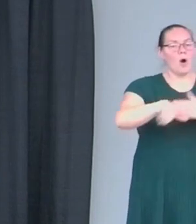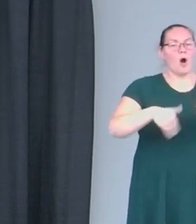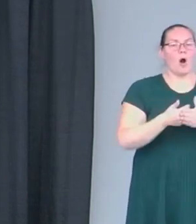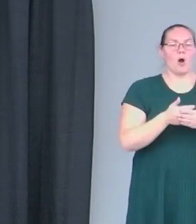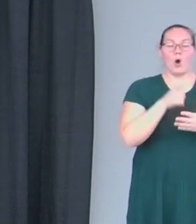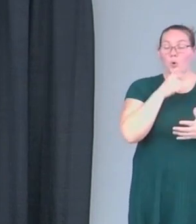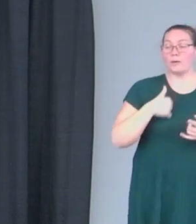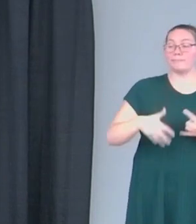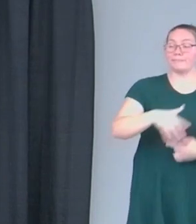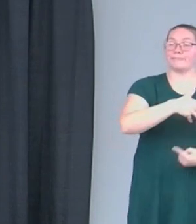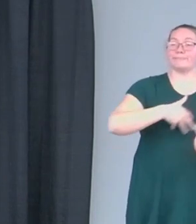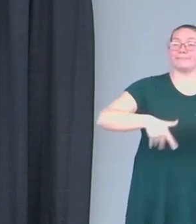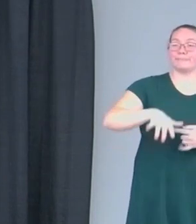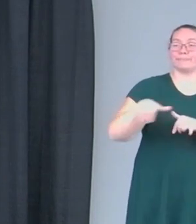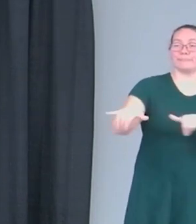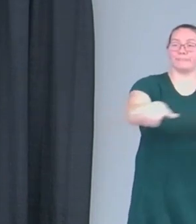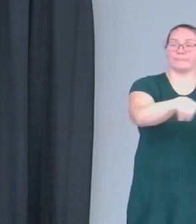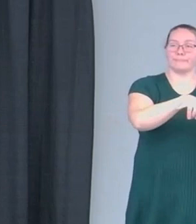who we hang around.